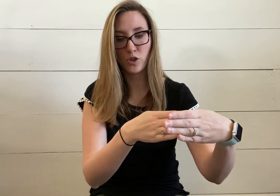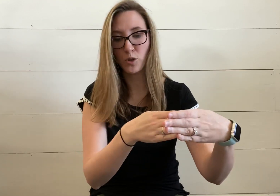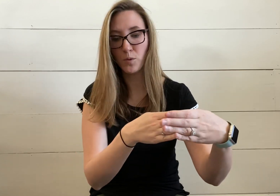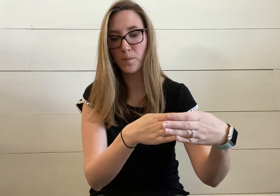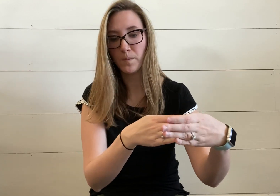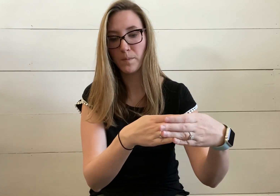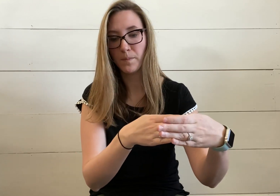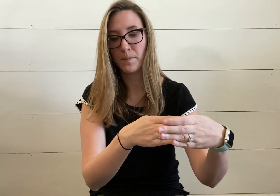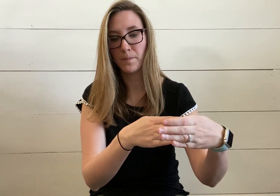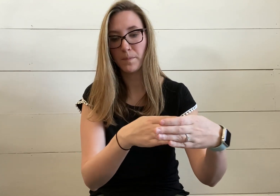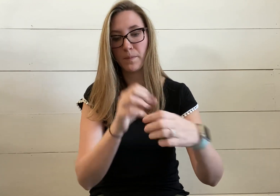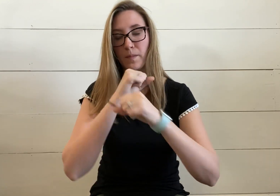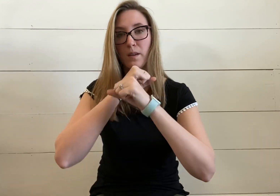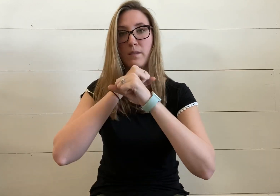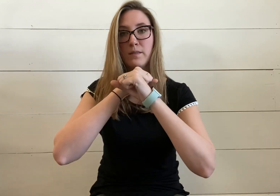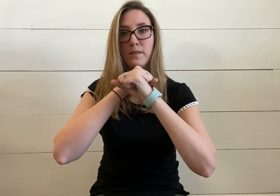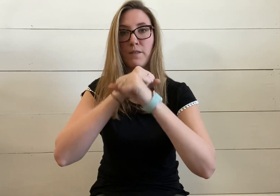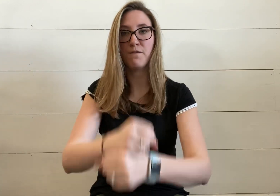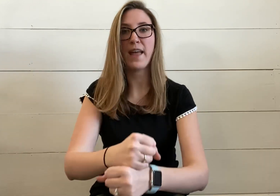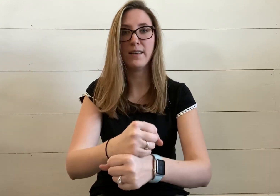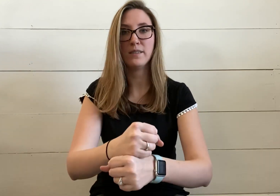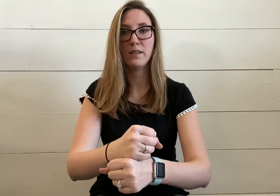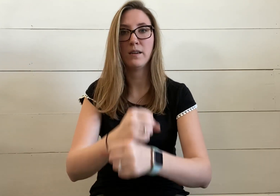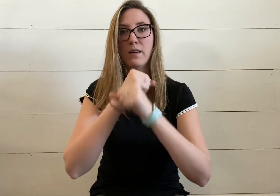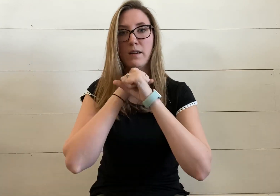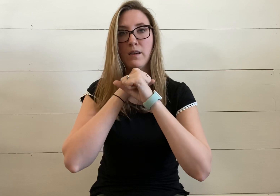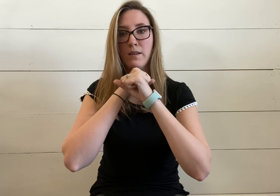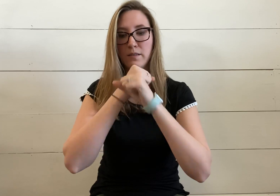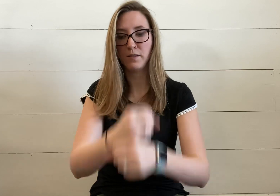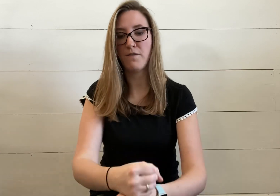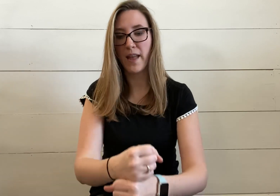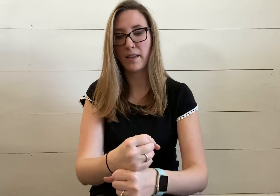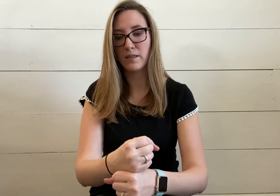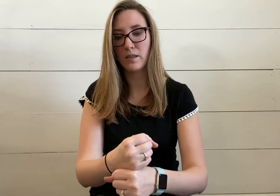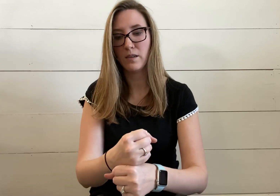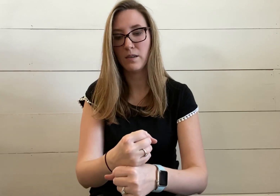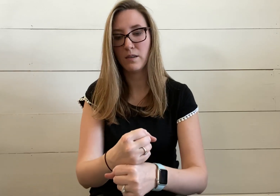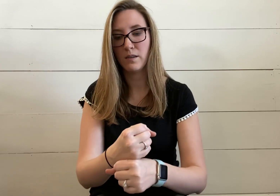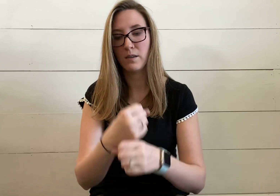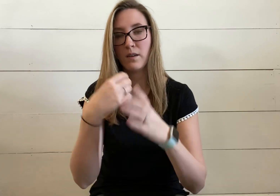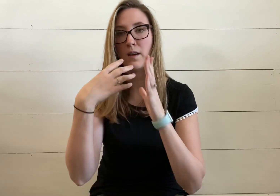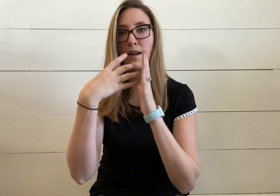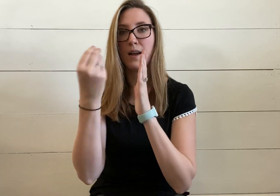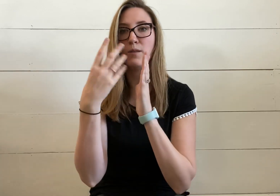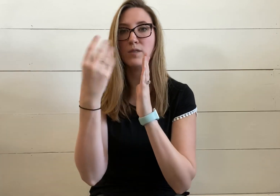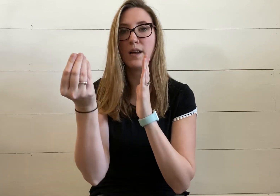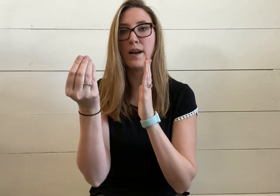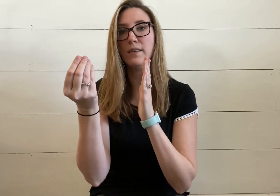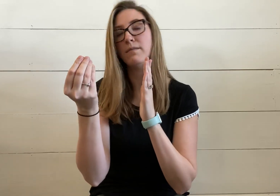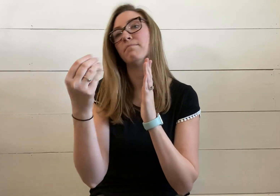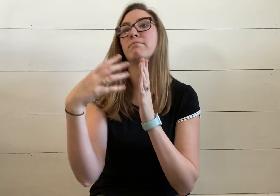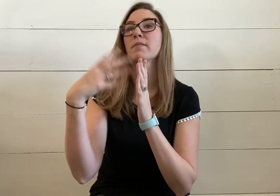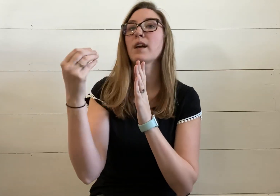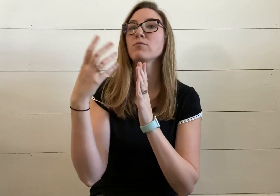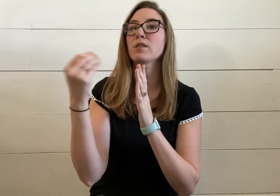sue, defend, defend, outside, outside,